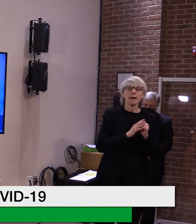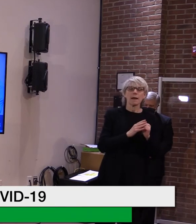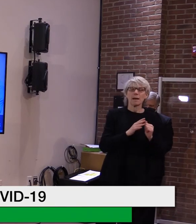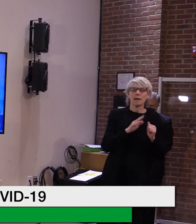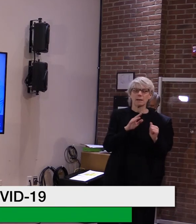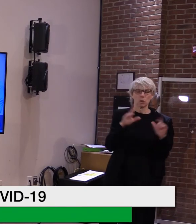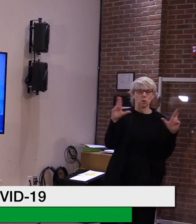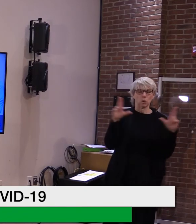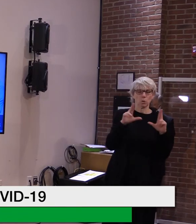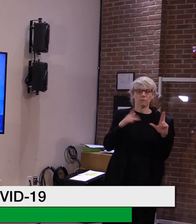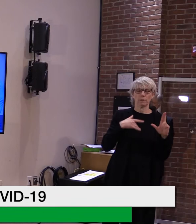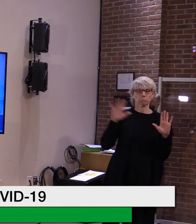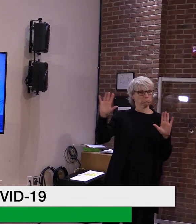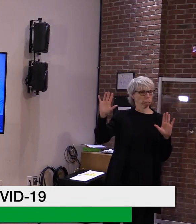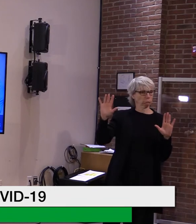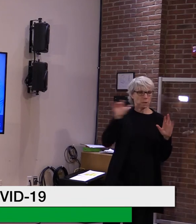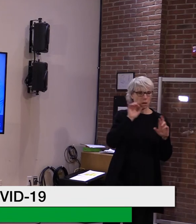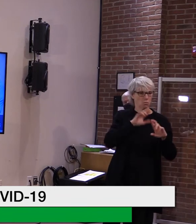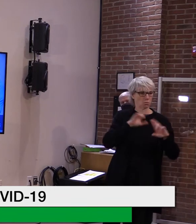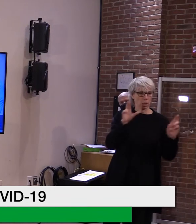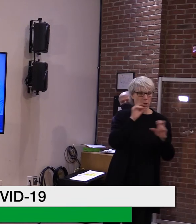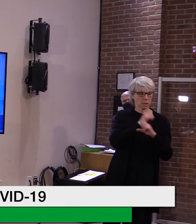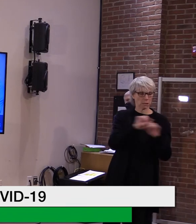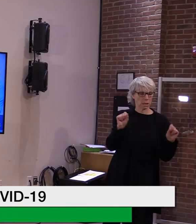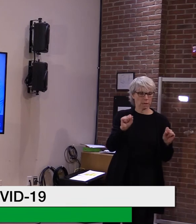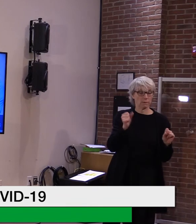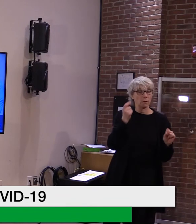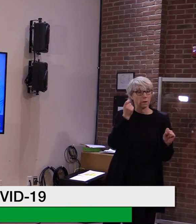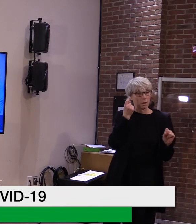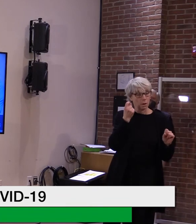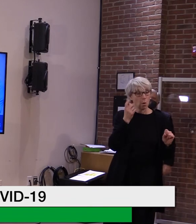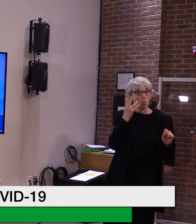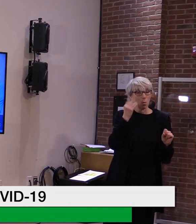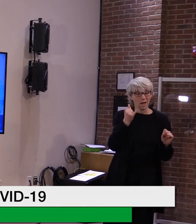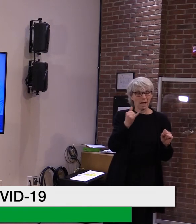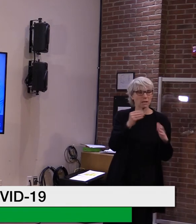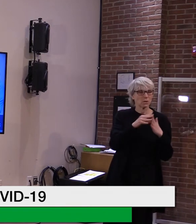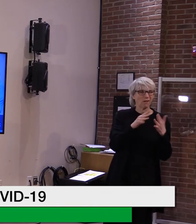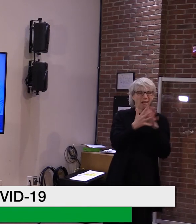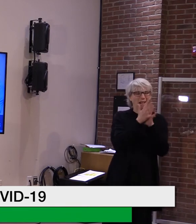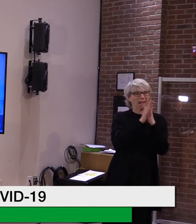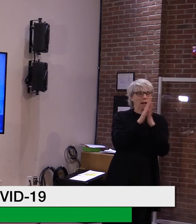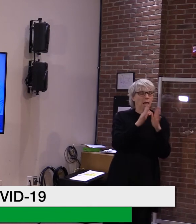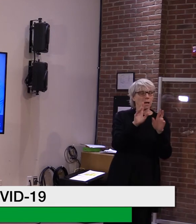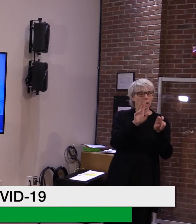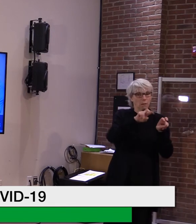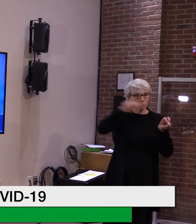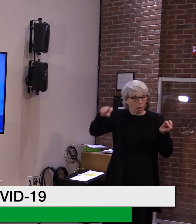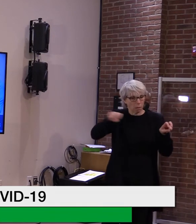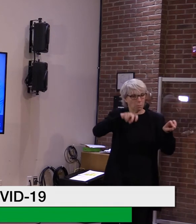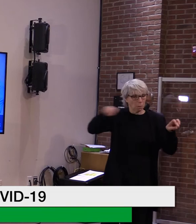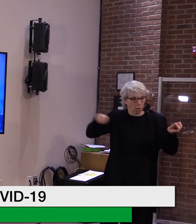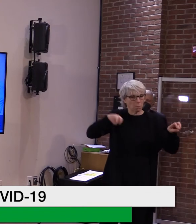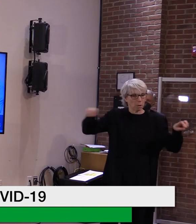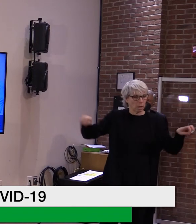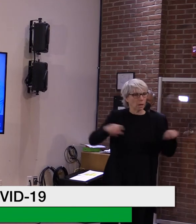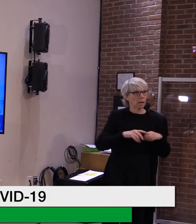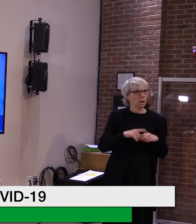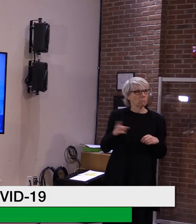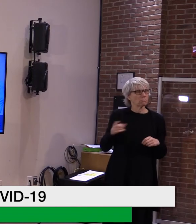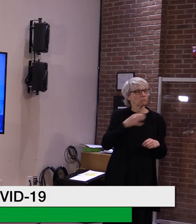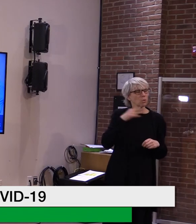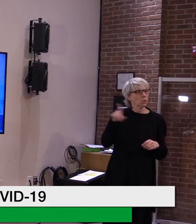that they felt they couldn't go safely back to in-person learning if students could not stay six feet apart. What was your response upon hearing that? Yeah. I,